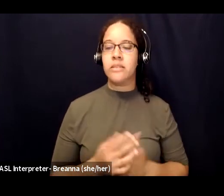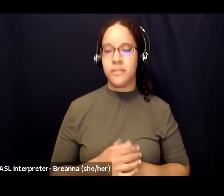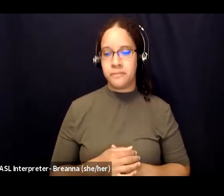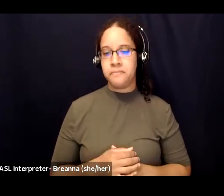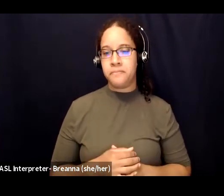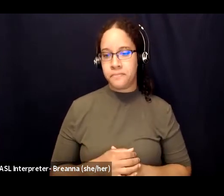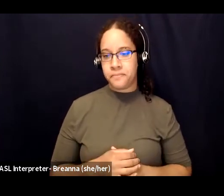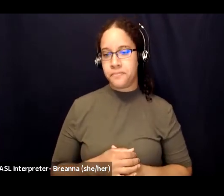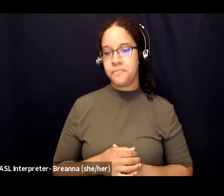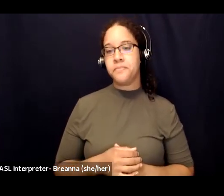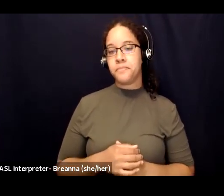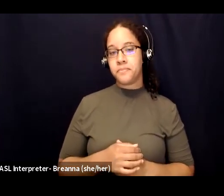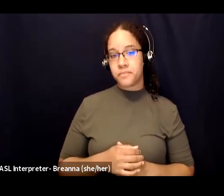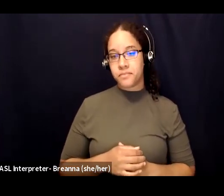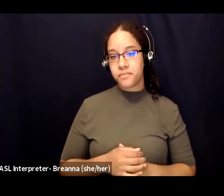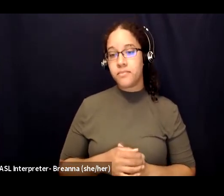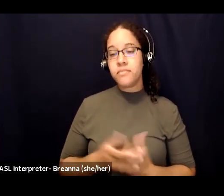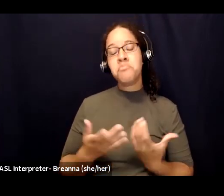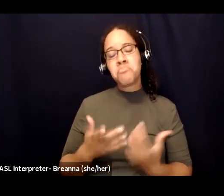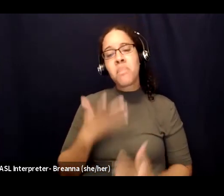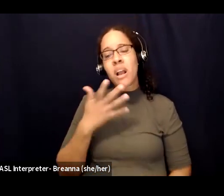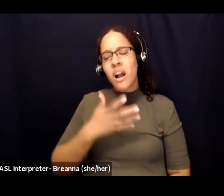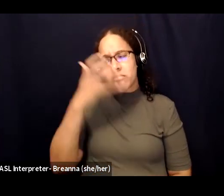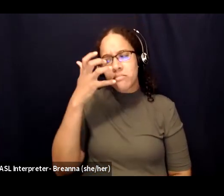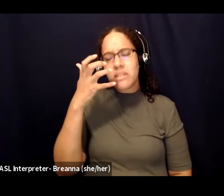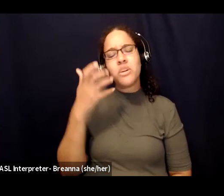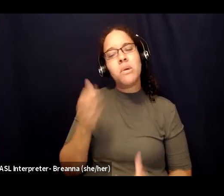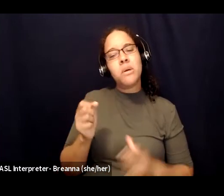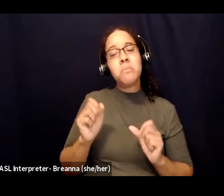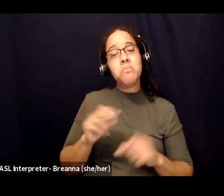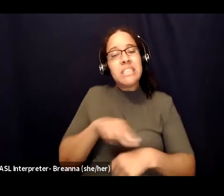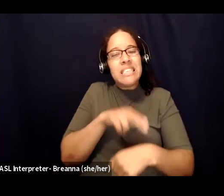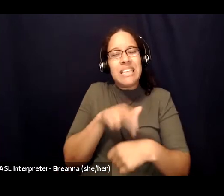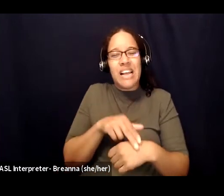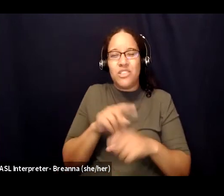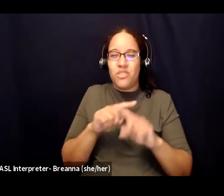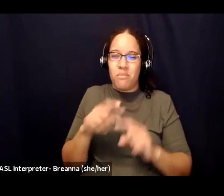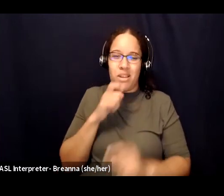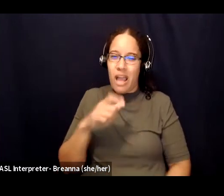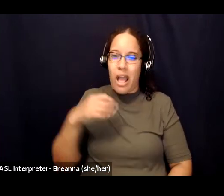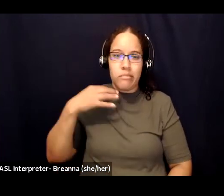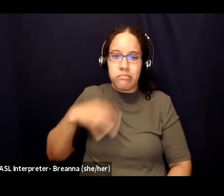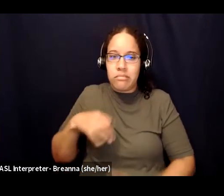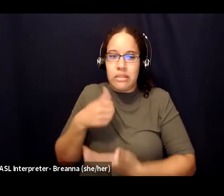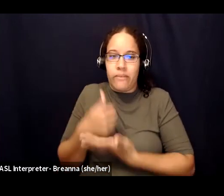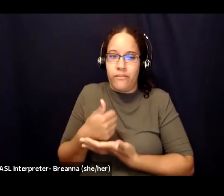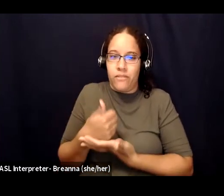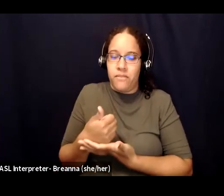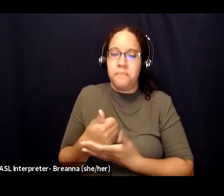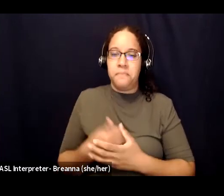talk about it being a natural way to feel but again it's not always helpful um to turn to that sometimes that